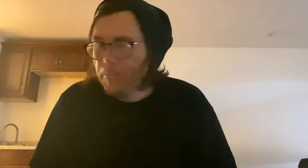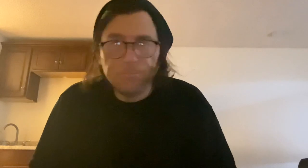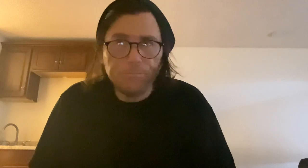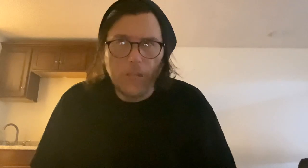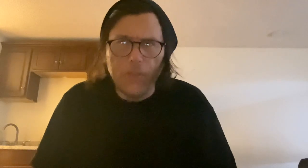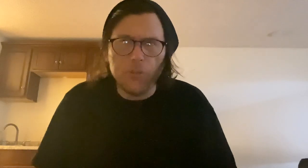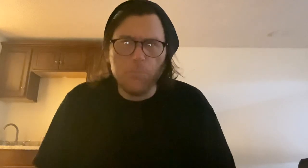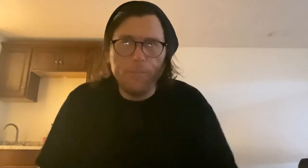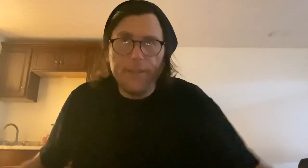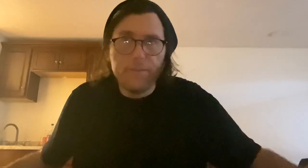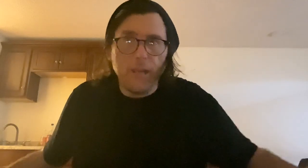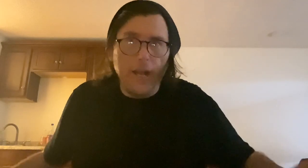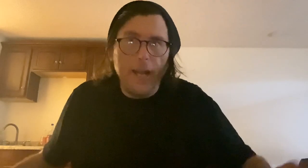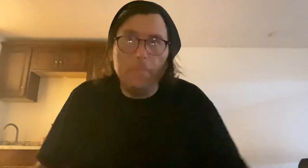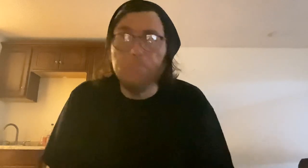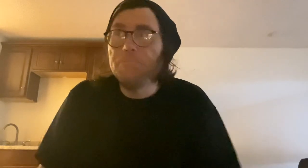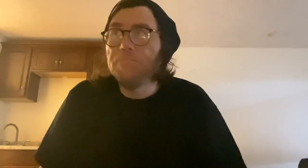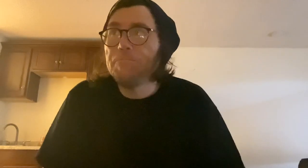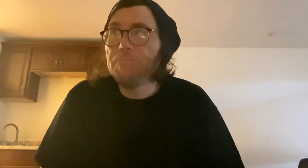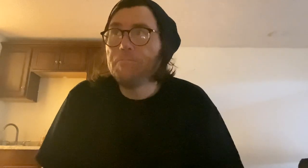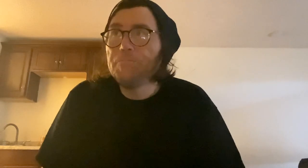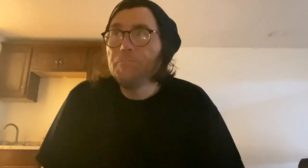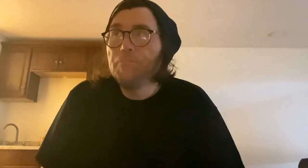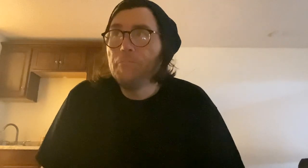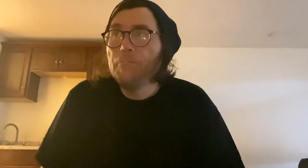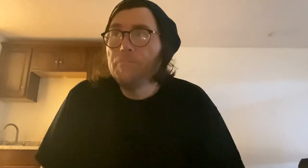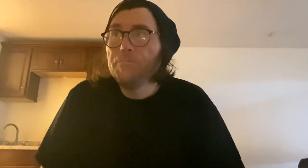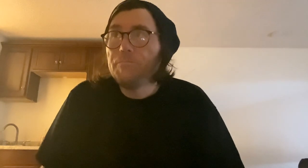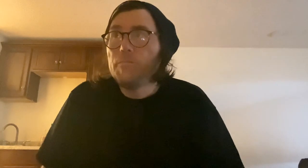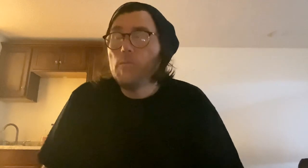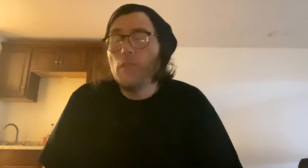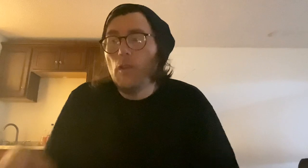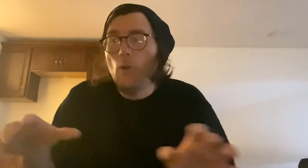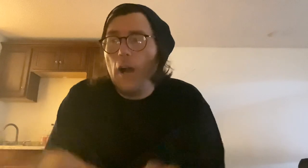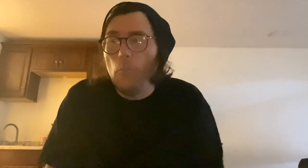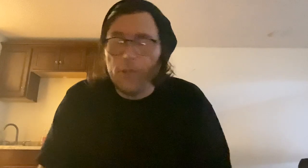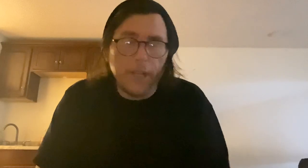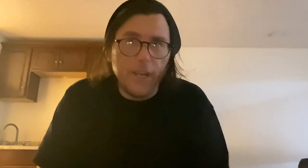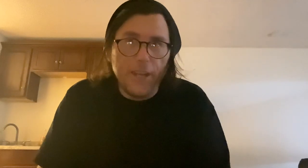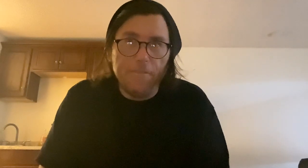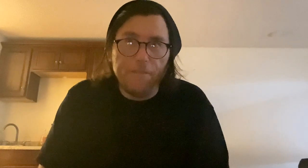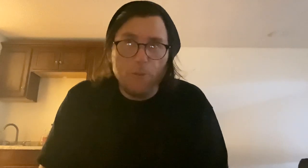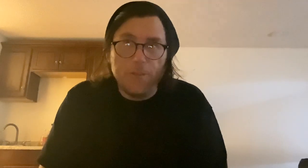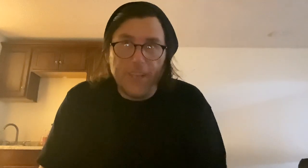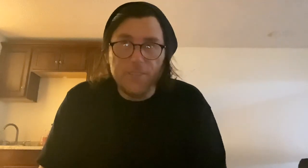At this moment, I'm working on a few things.